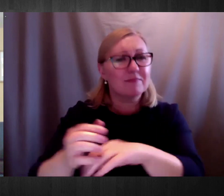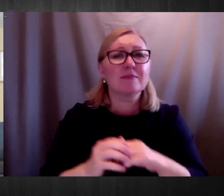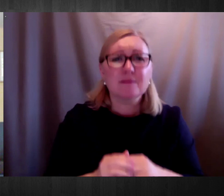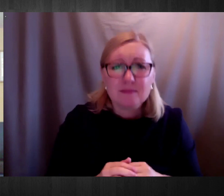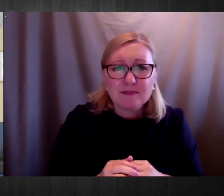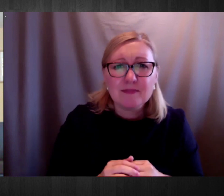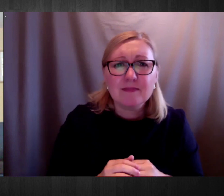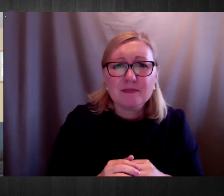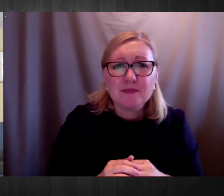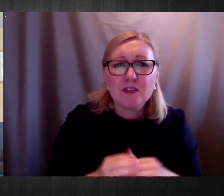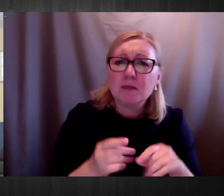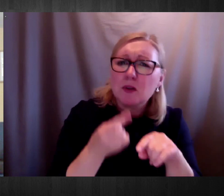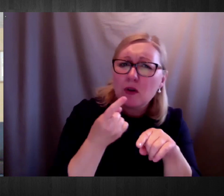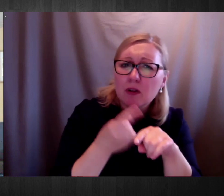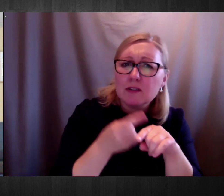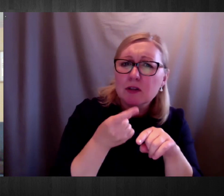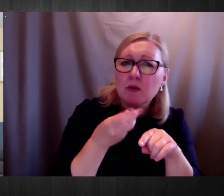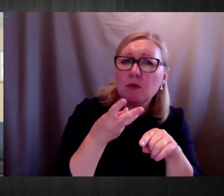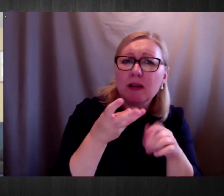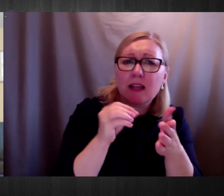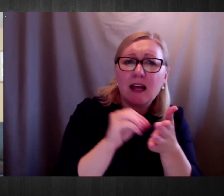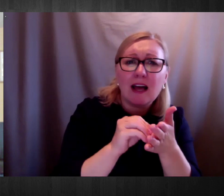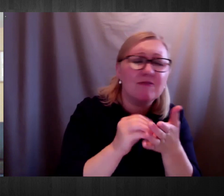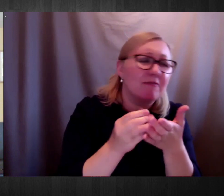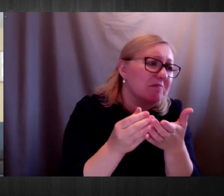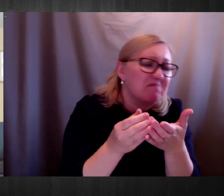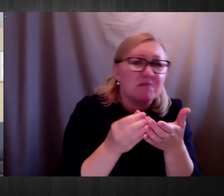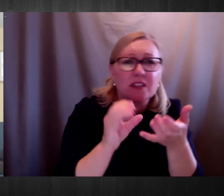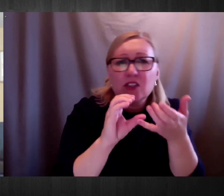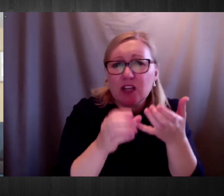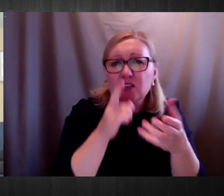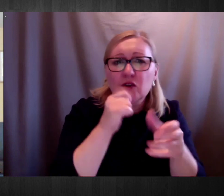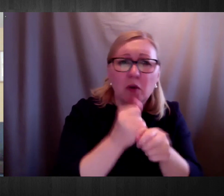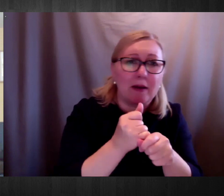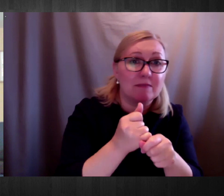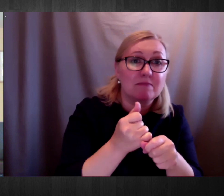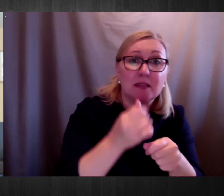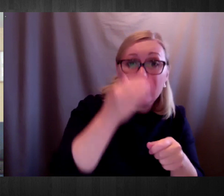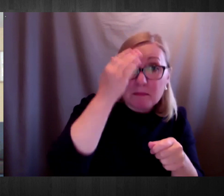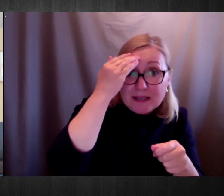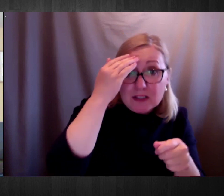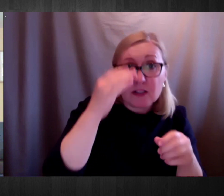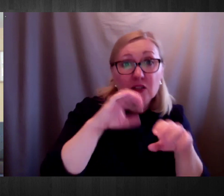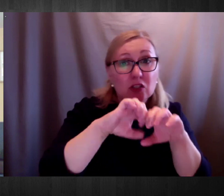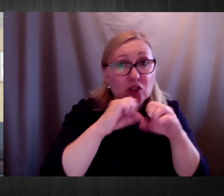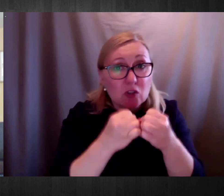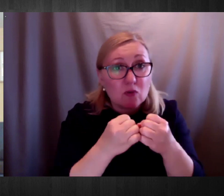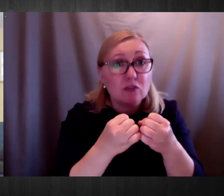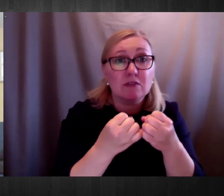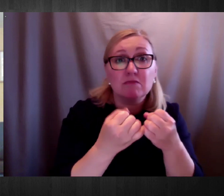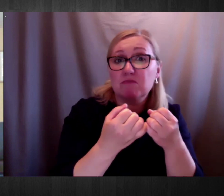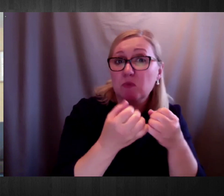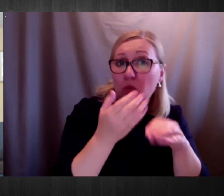explore methods and social model approaches to effective information. and transformation.